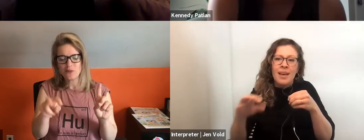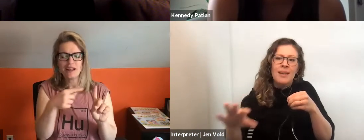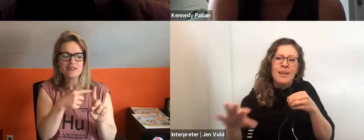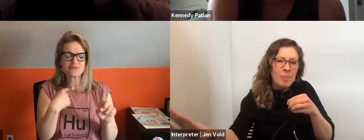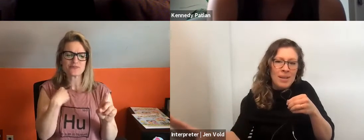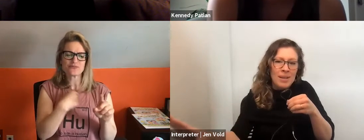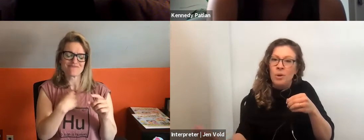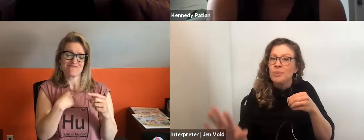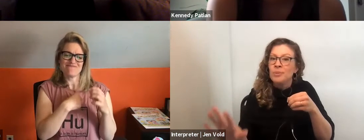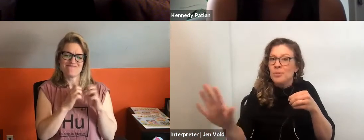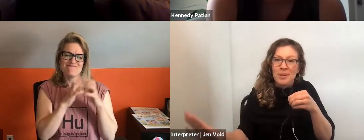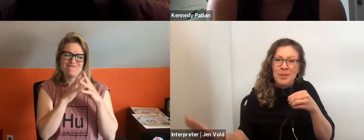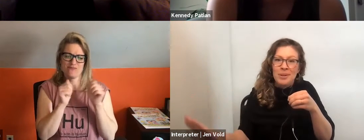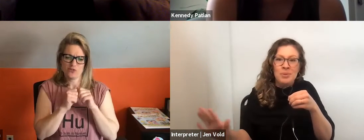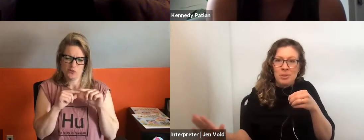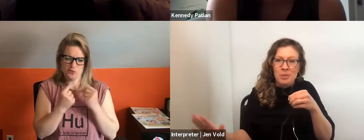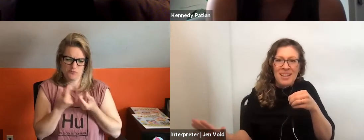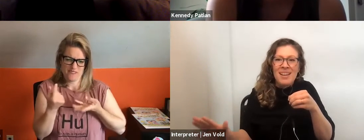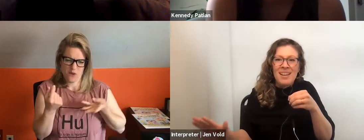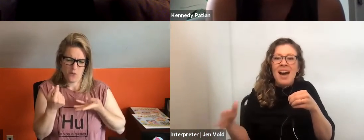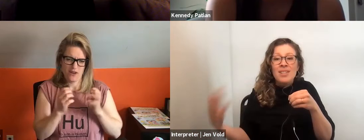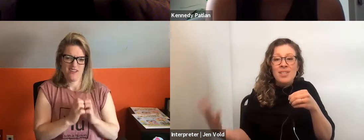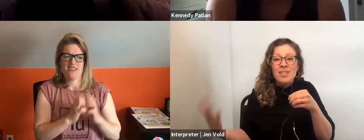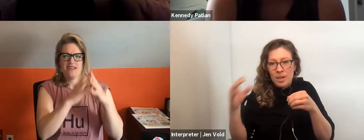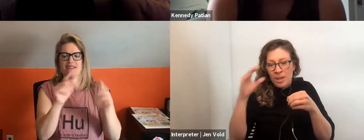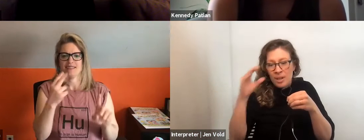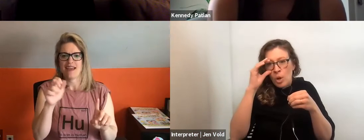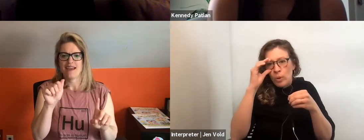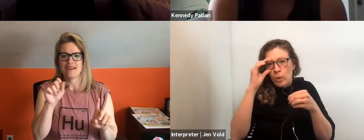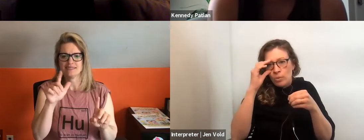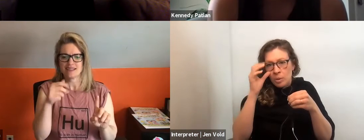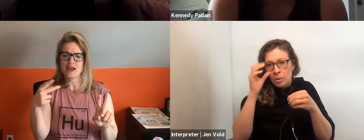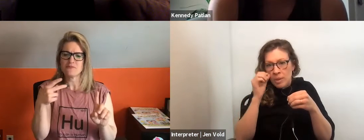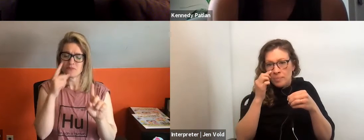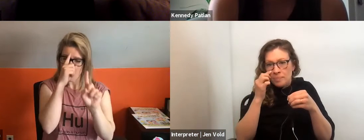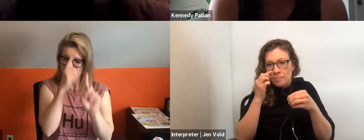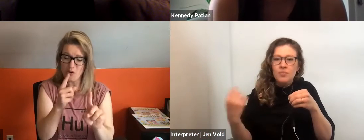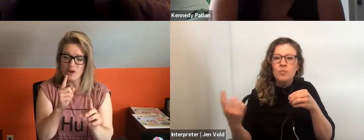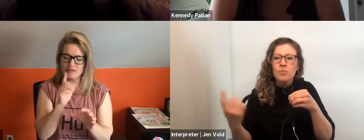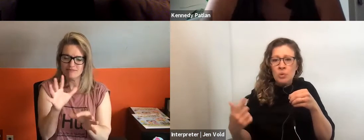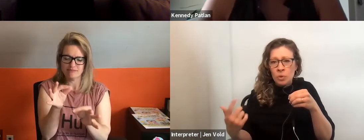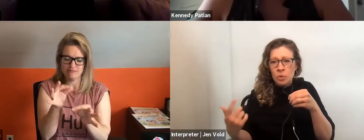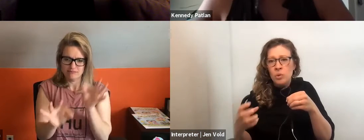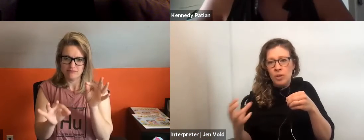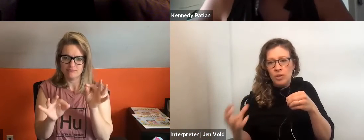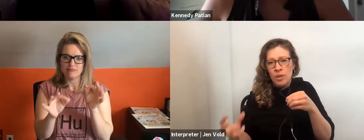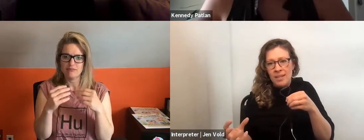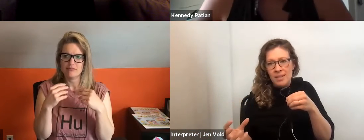believe it. And the ASL app has its own story and its own journey. I started it with three other people. The four of us worked on the